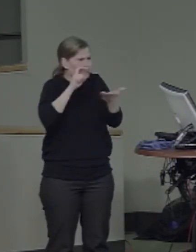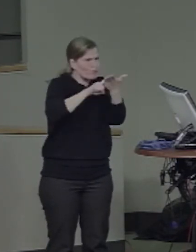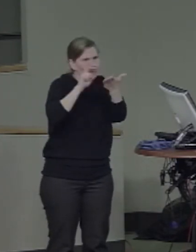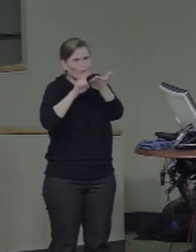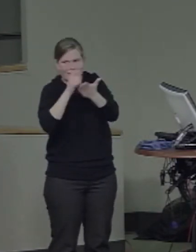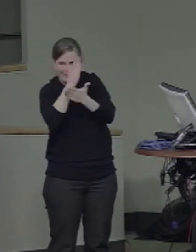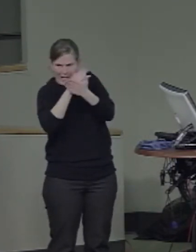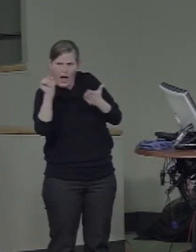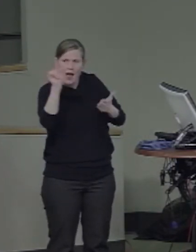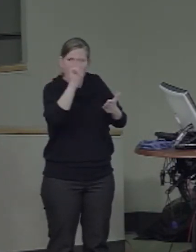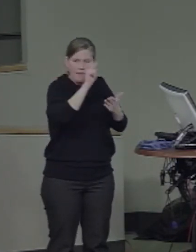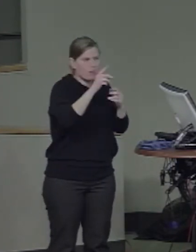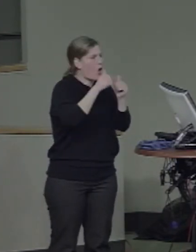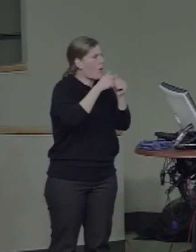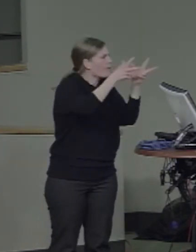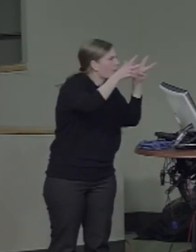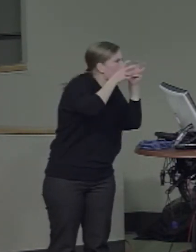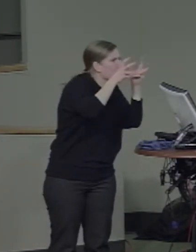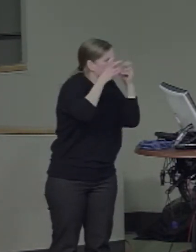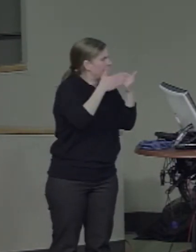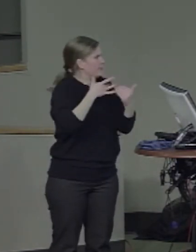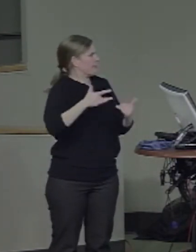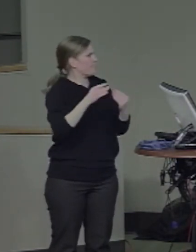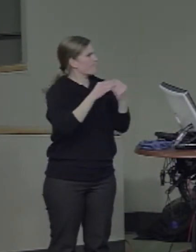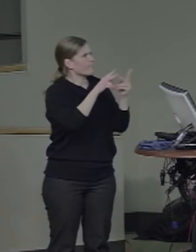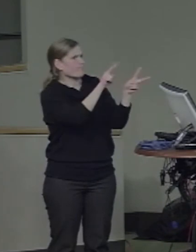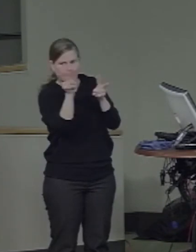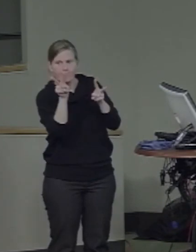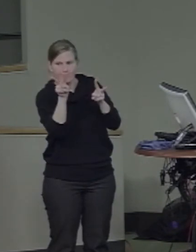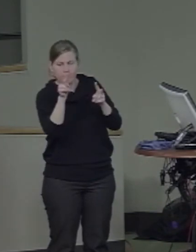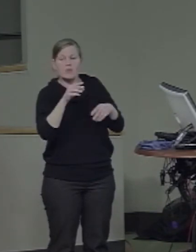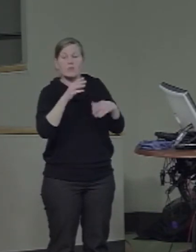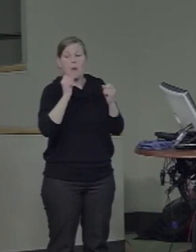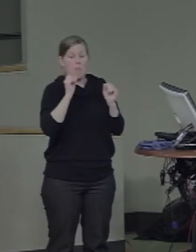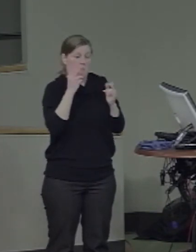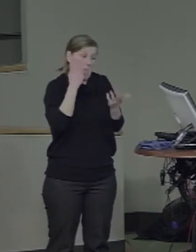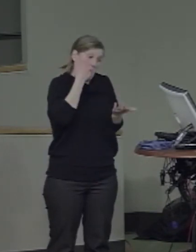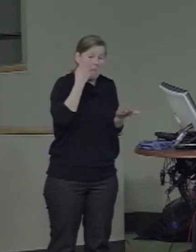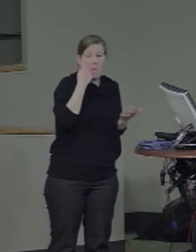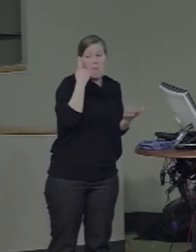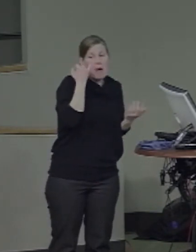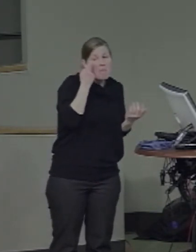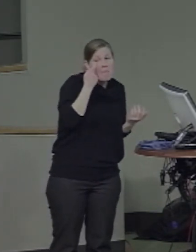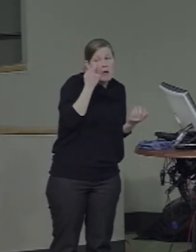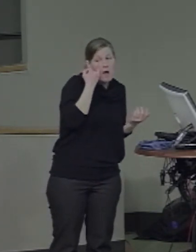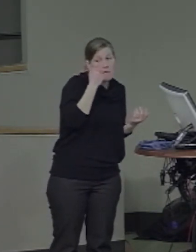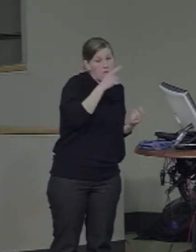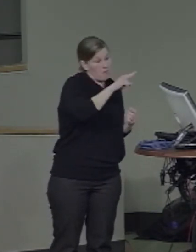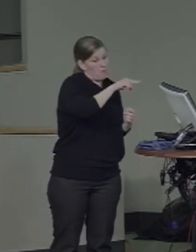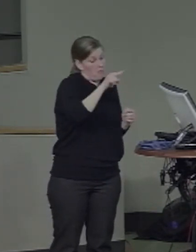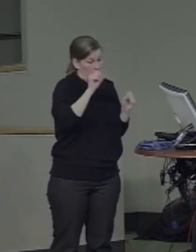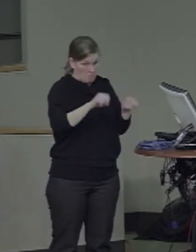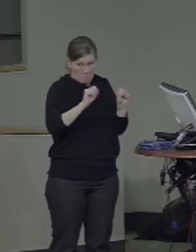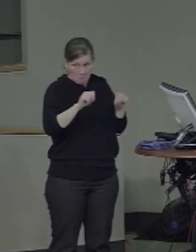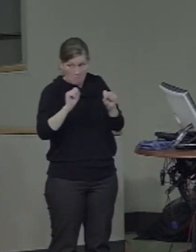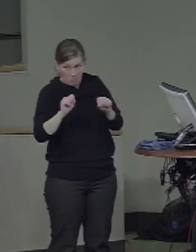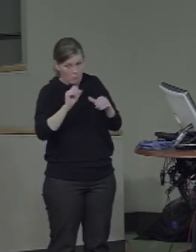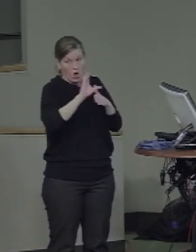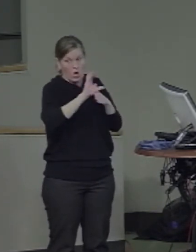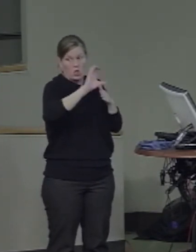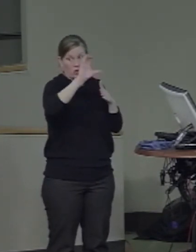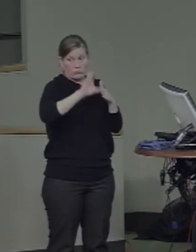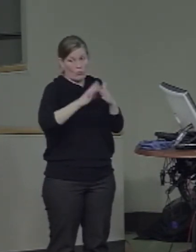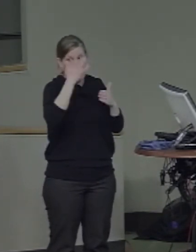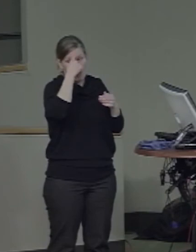And it would be interesting to see whether those effects are consequences of these kinds of principles,